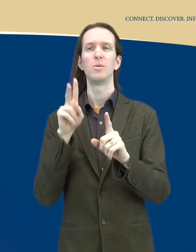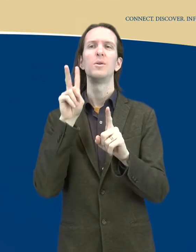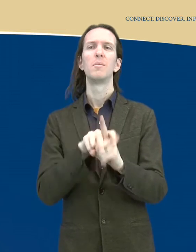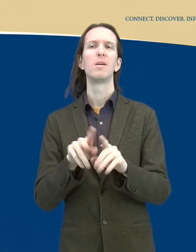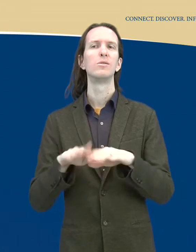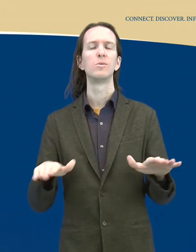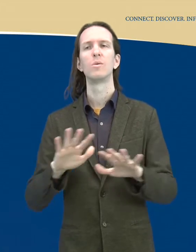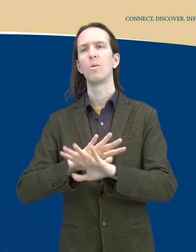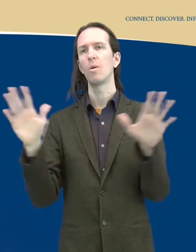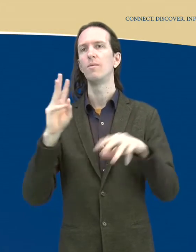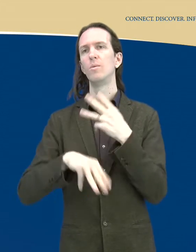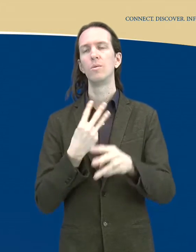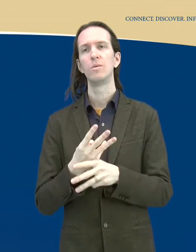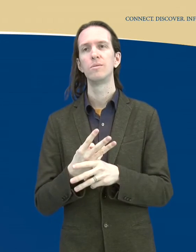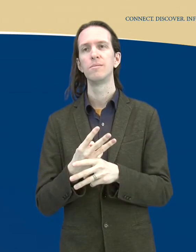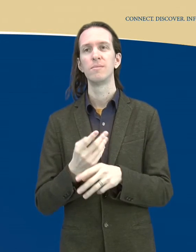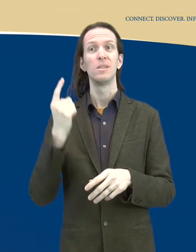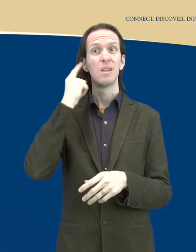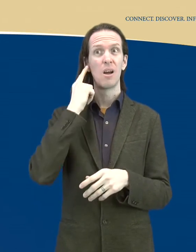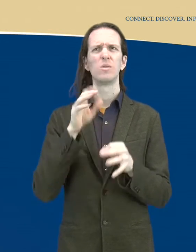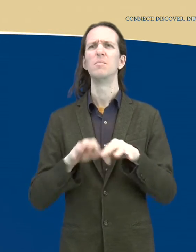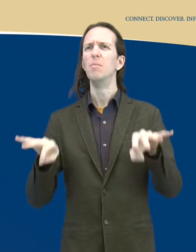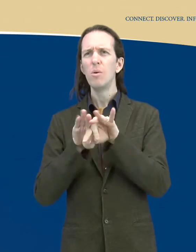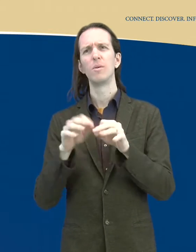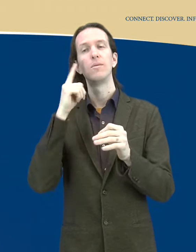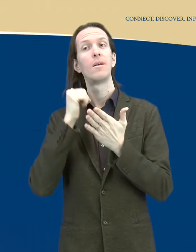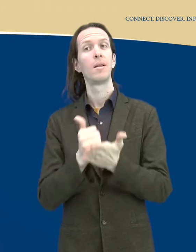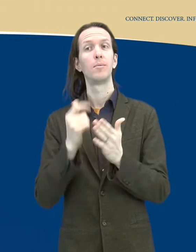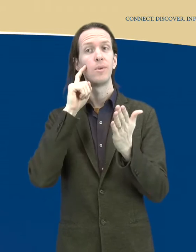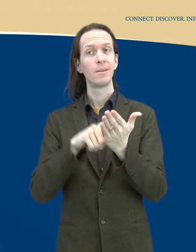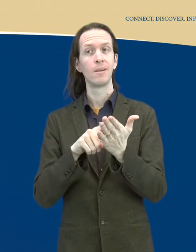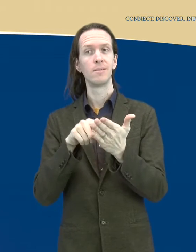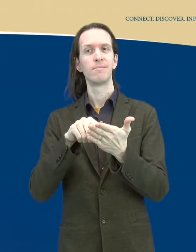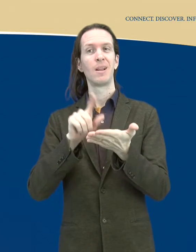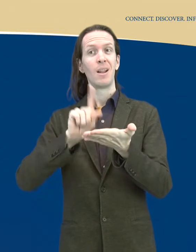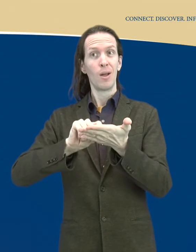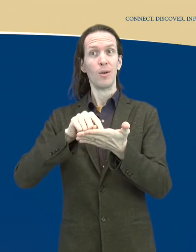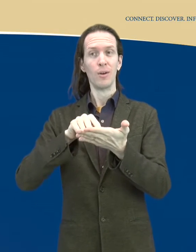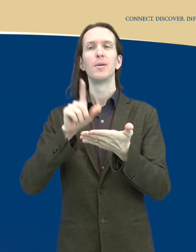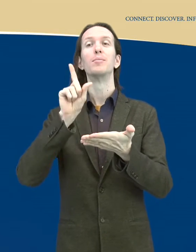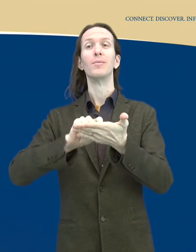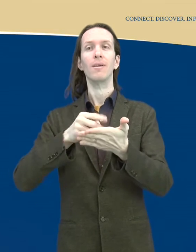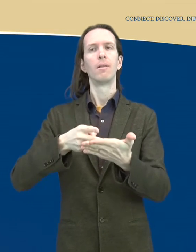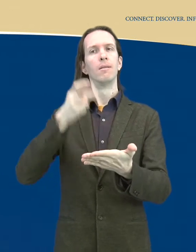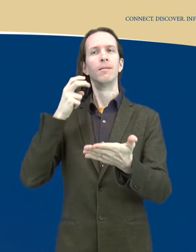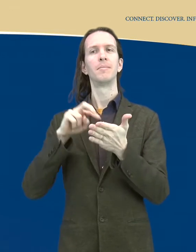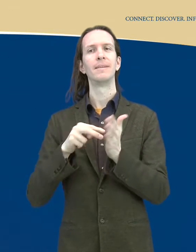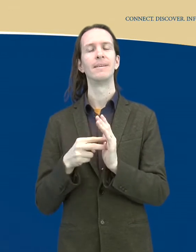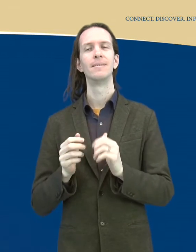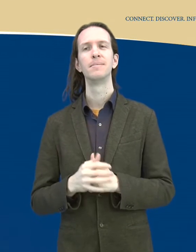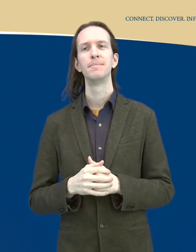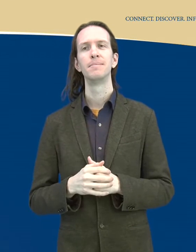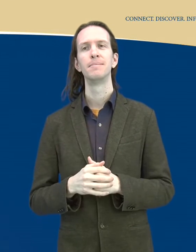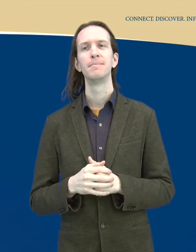as universal and vital to deriving meaning from print. We offer a different view. The crucial